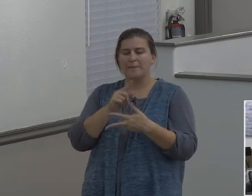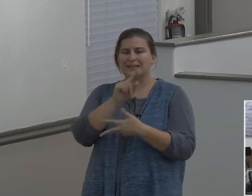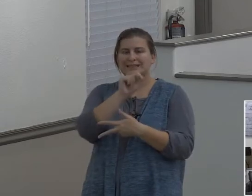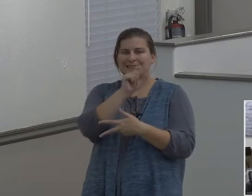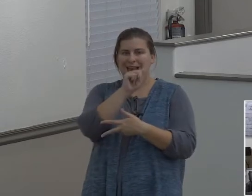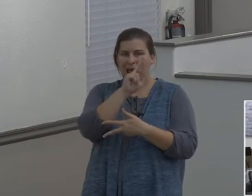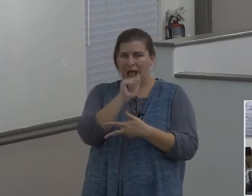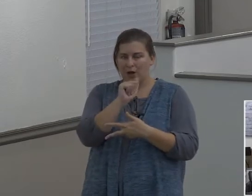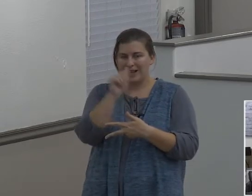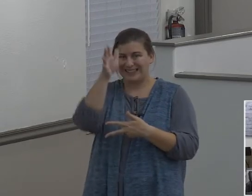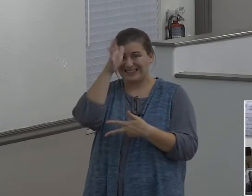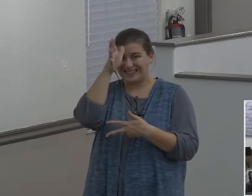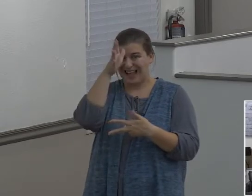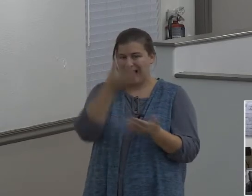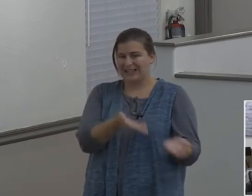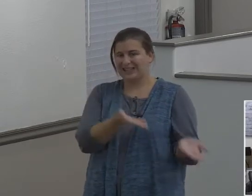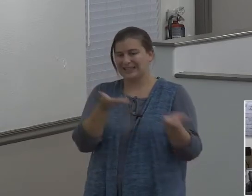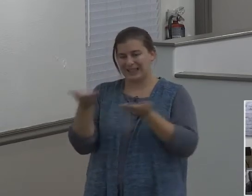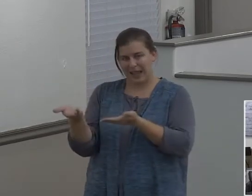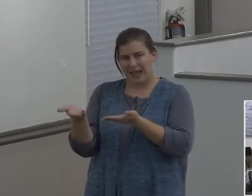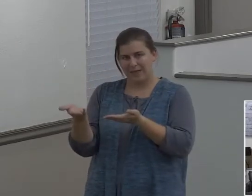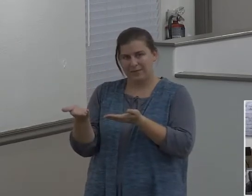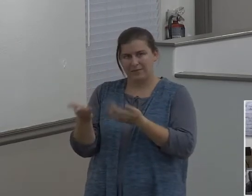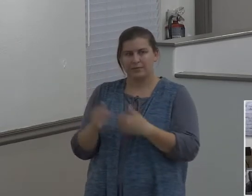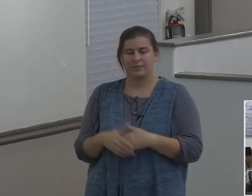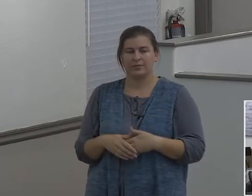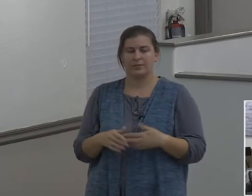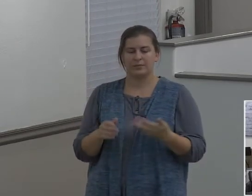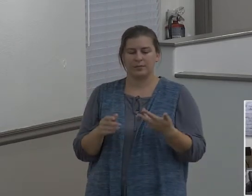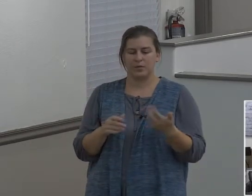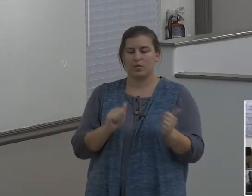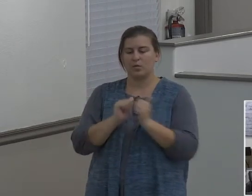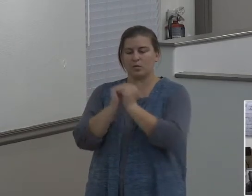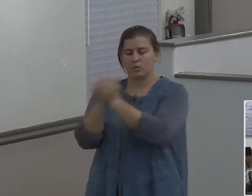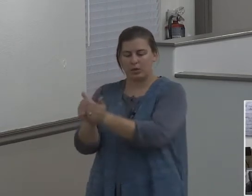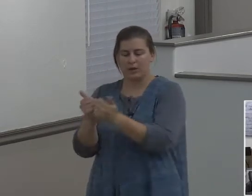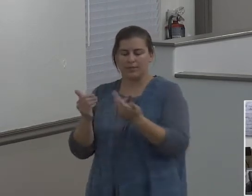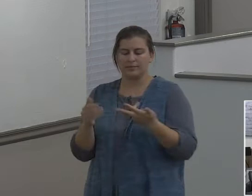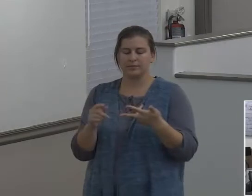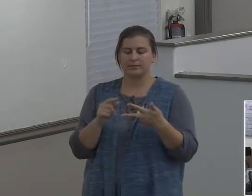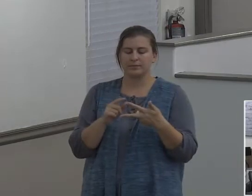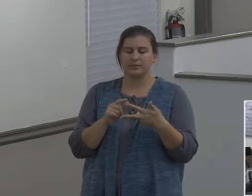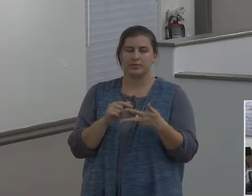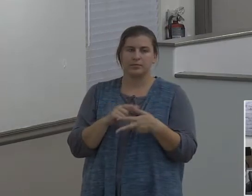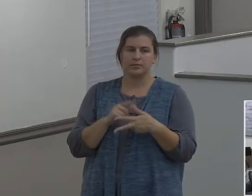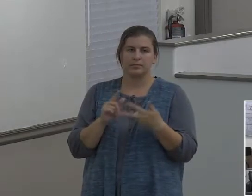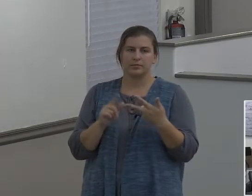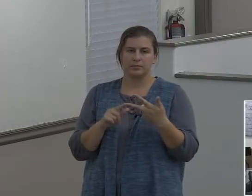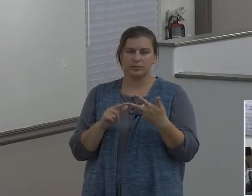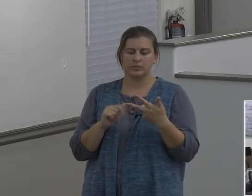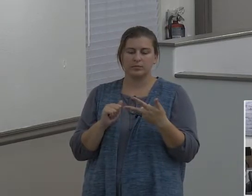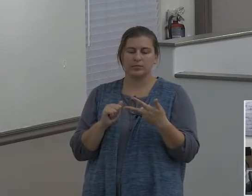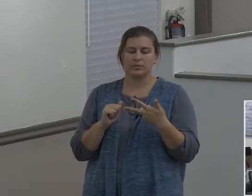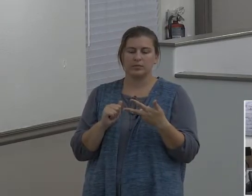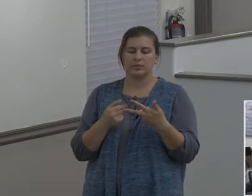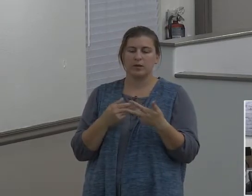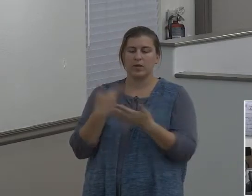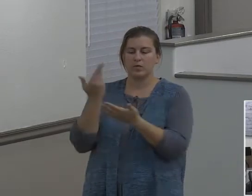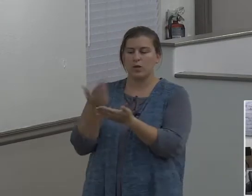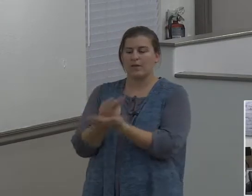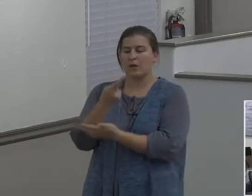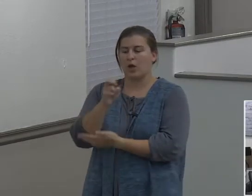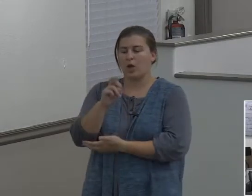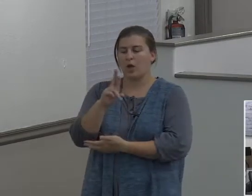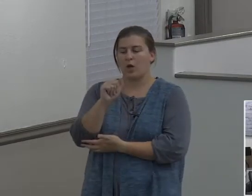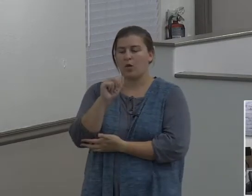can probably surmise that he believed on the Lord, and on they go. They made it as far as Haran, and stopped there presumably because of